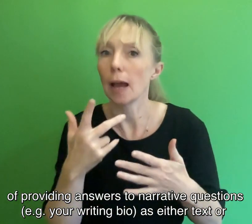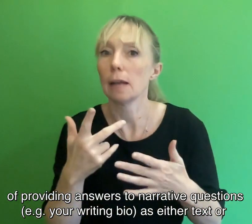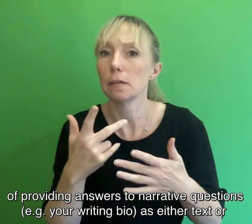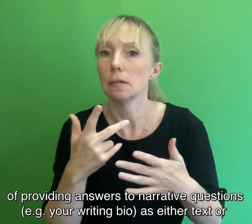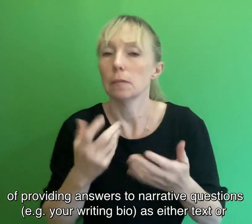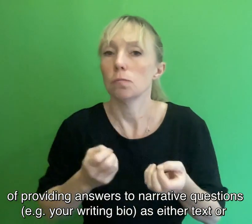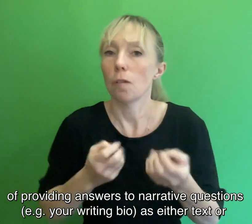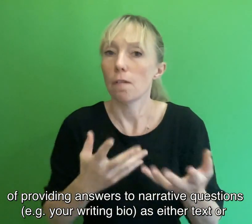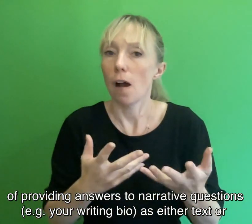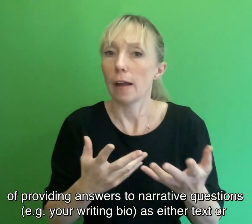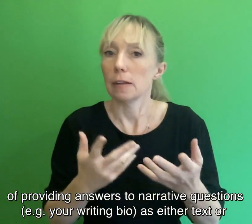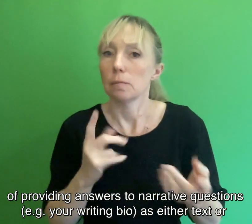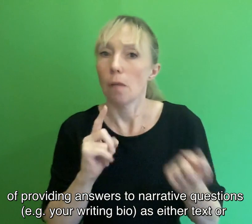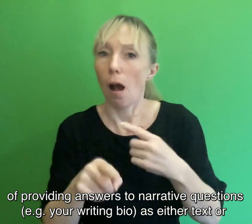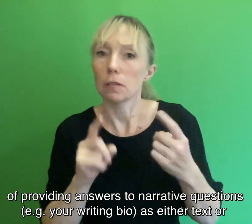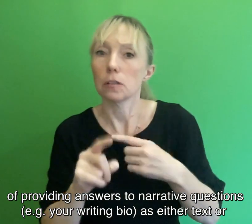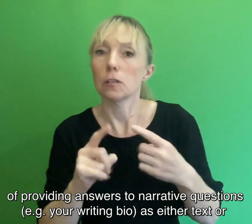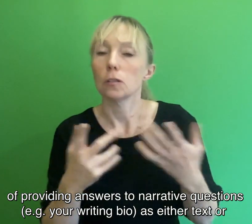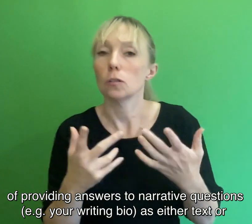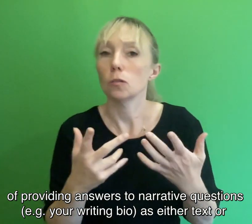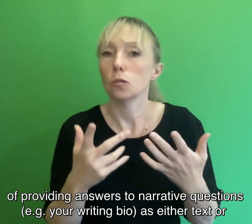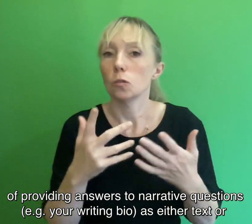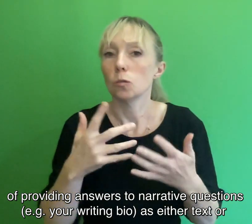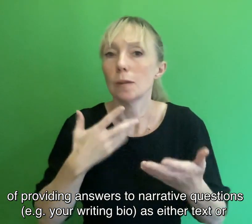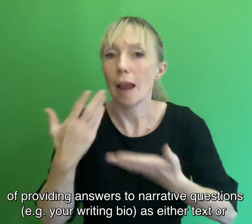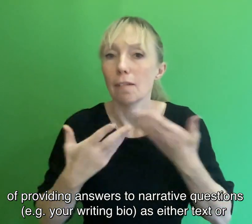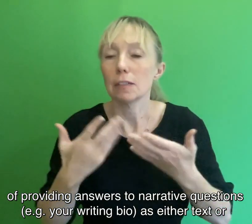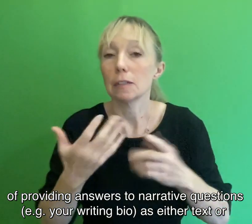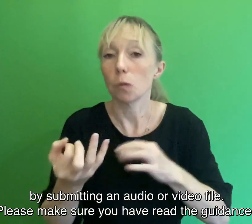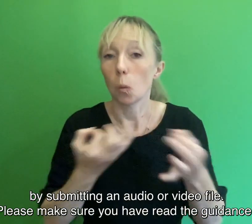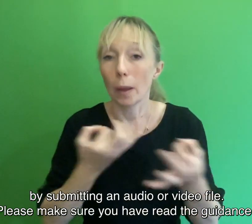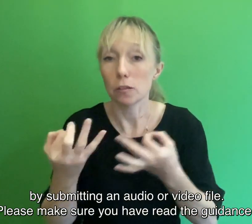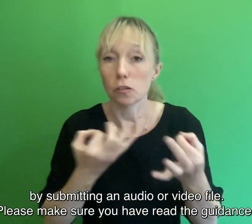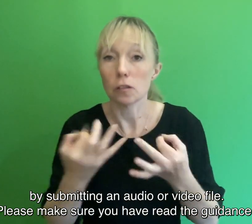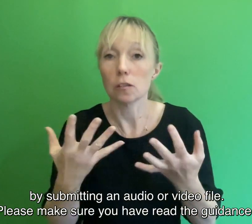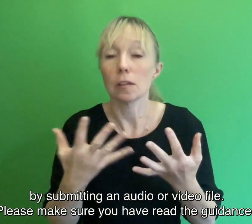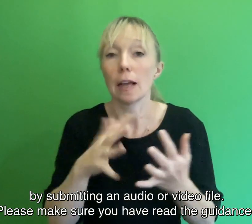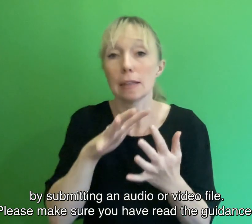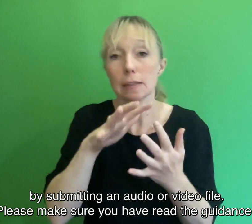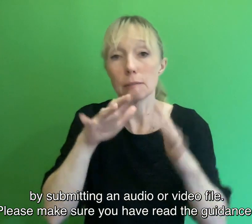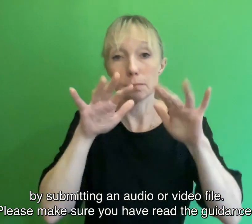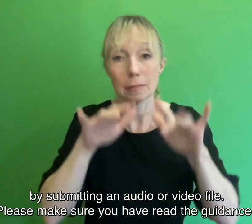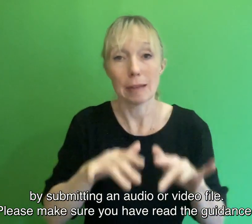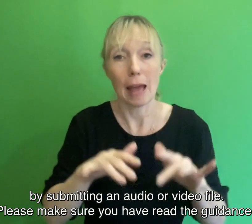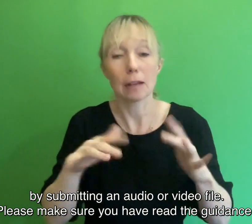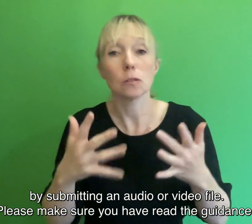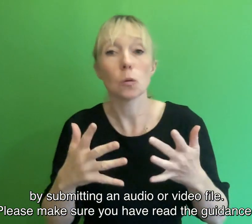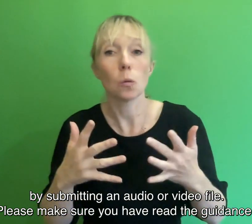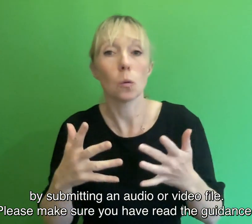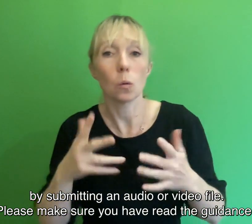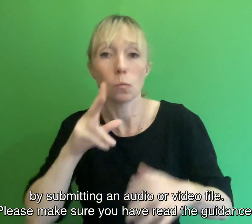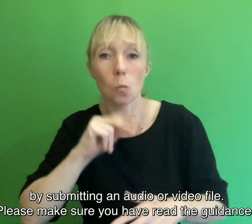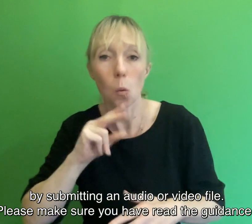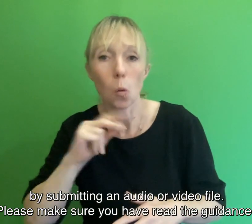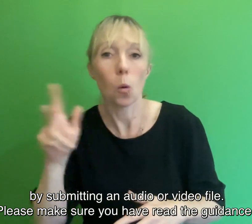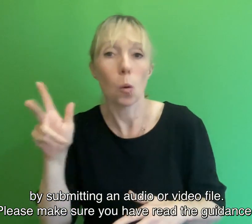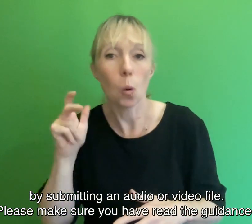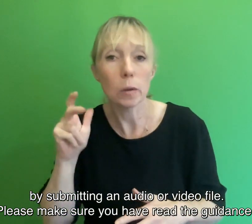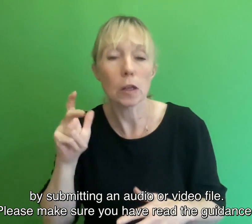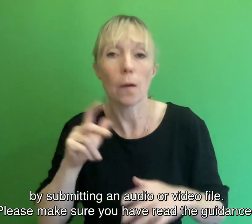for example your writing bio, as either text or by submitting an audio or video file. Please make